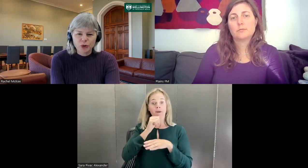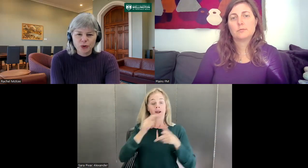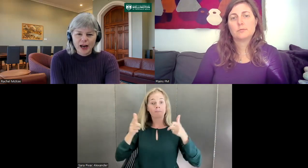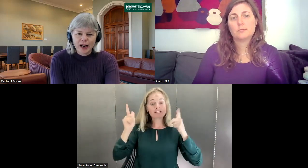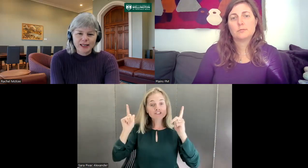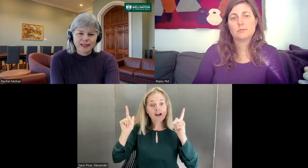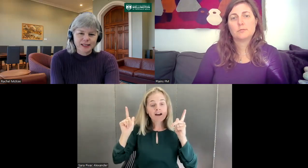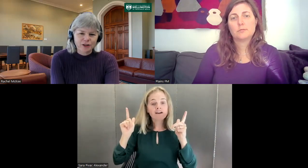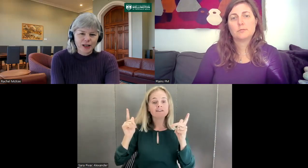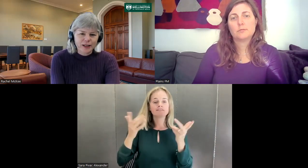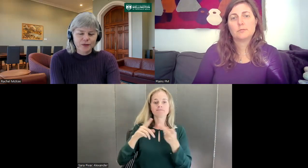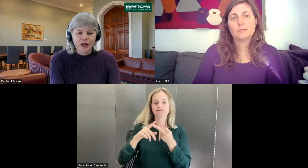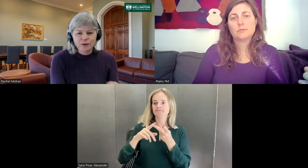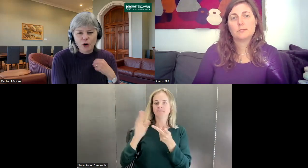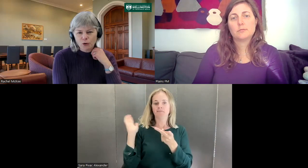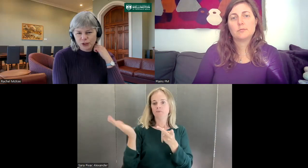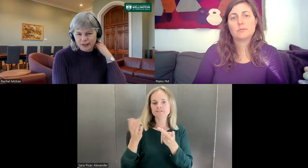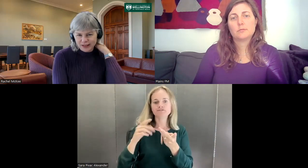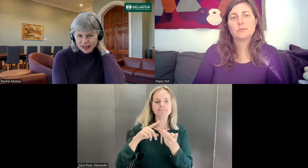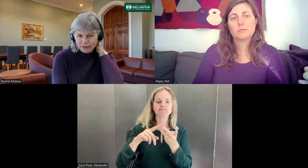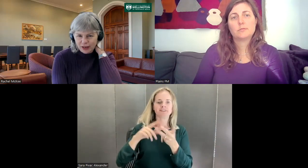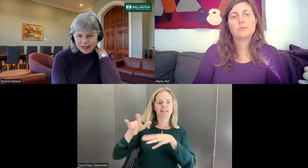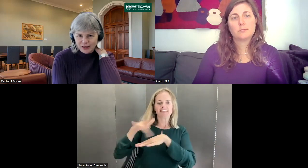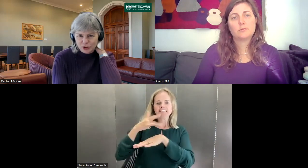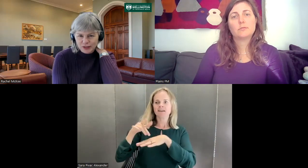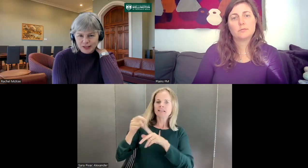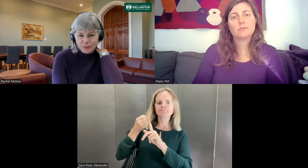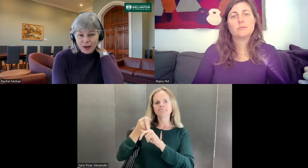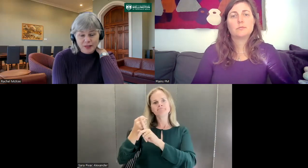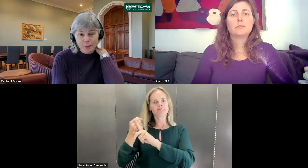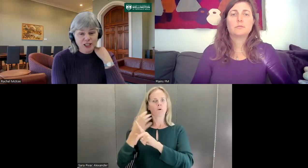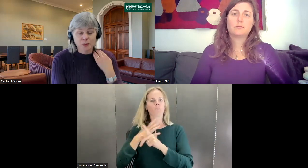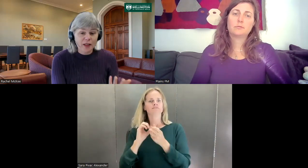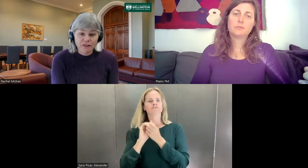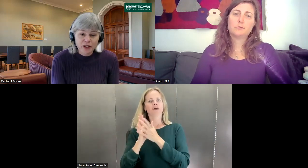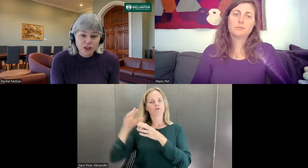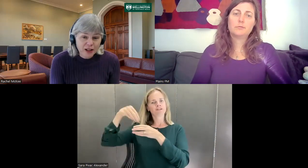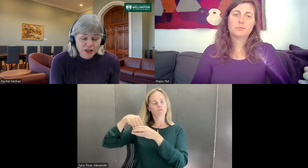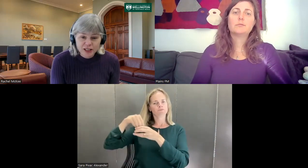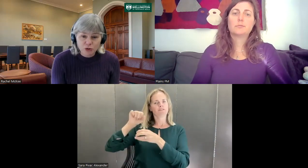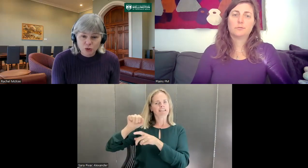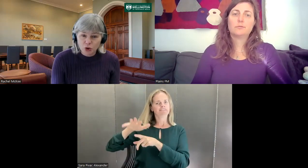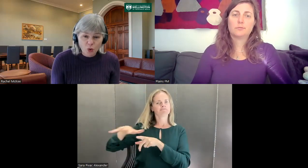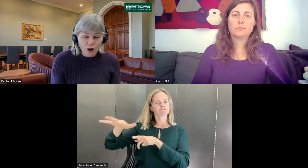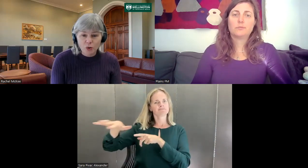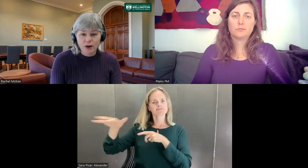aren't necessarily involved in deaf related services, but they might just be in other fields like theatre or law or,